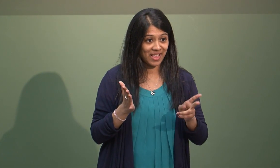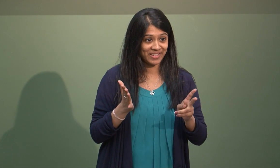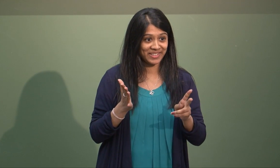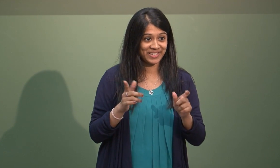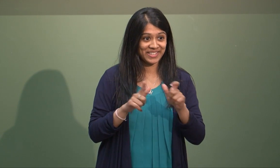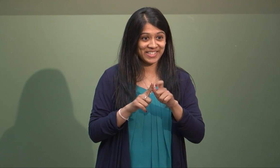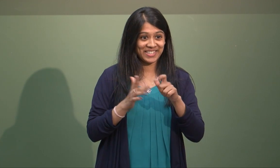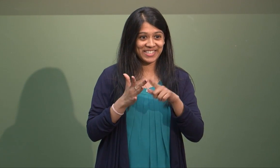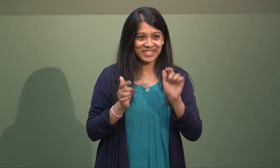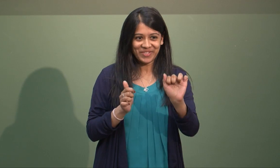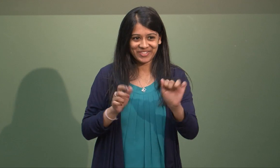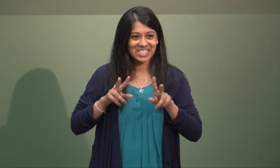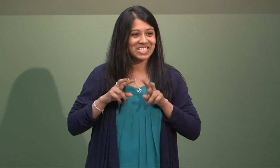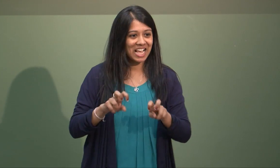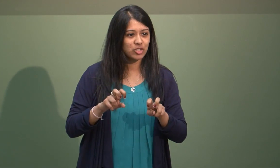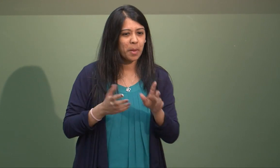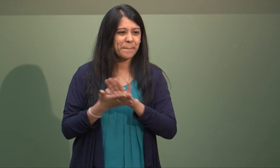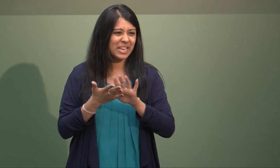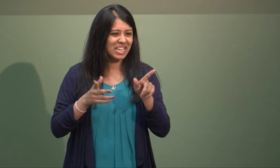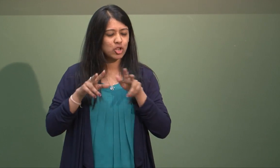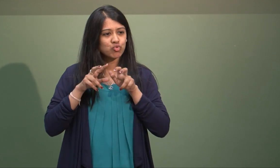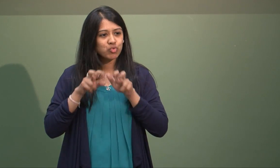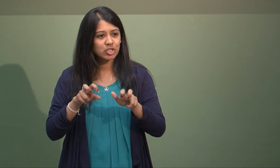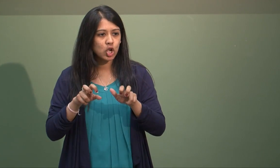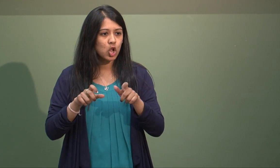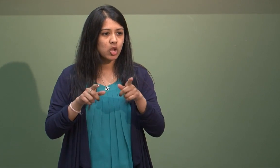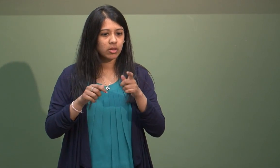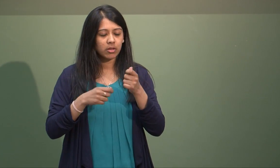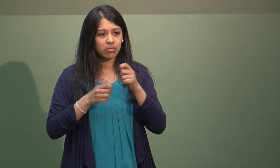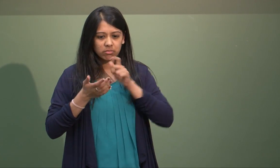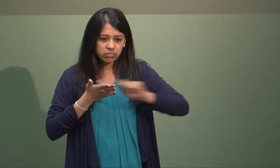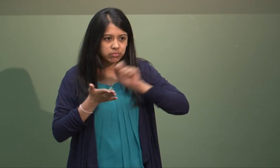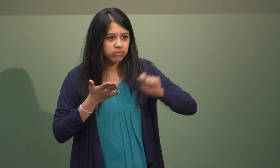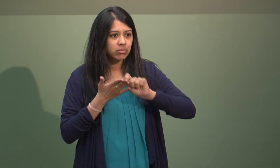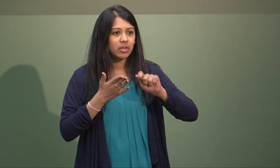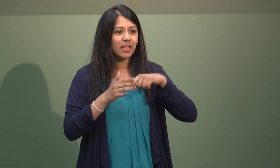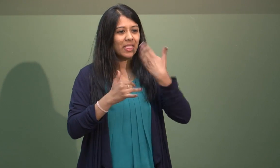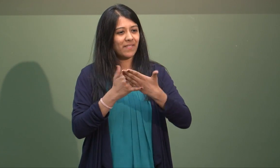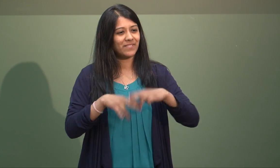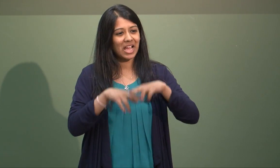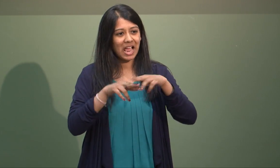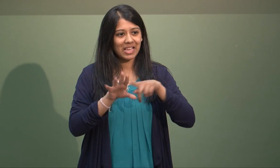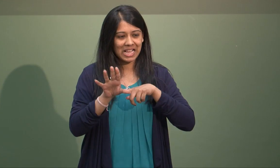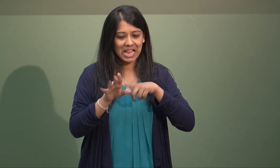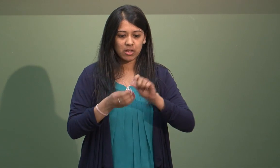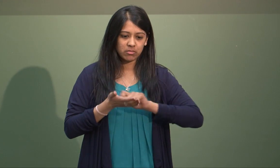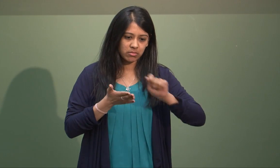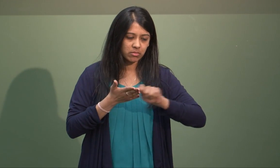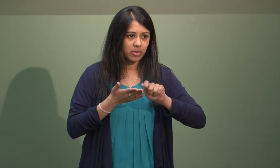So it was a dissertation and I was doing research and basically I had to